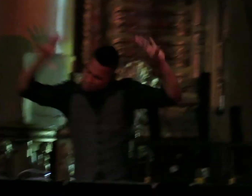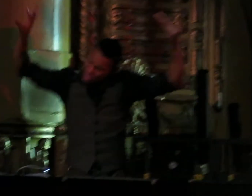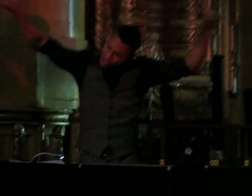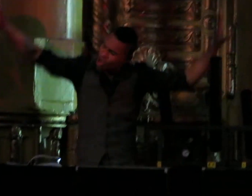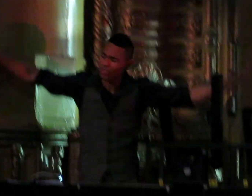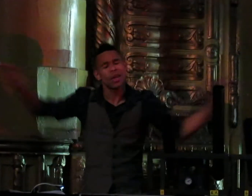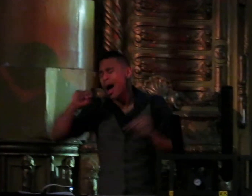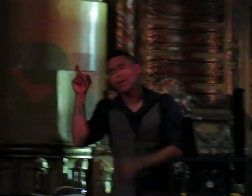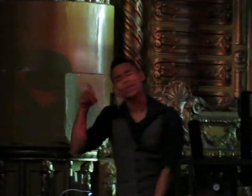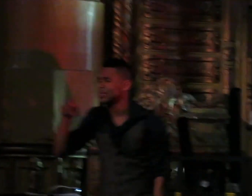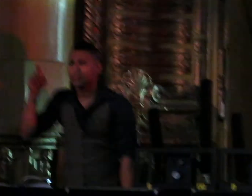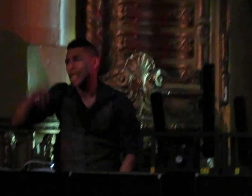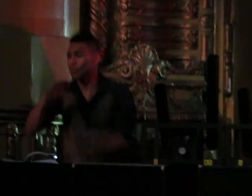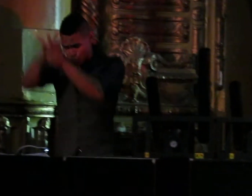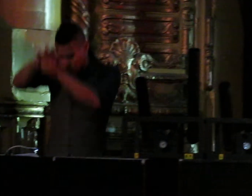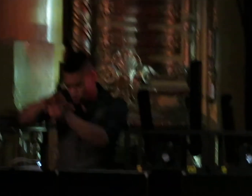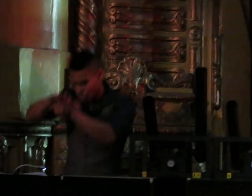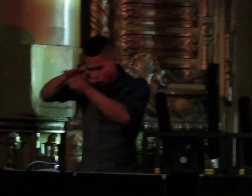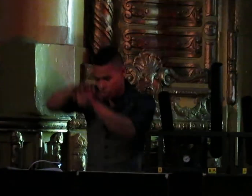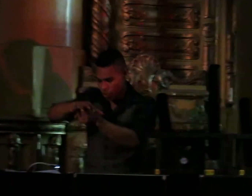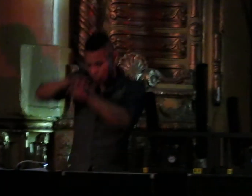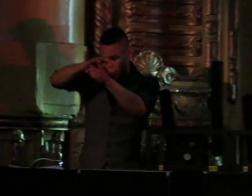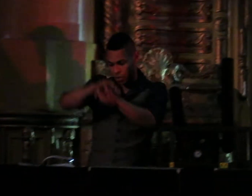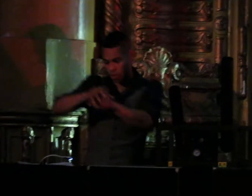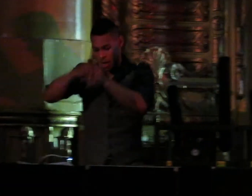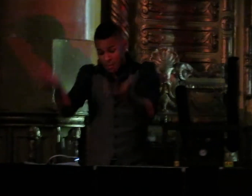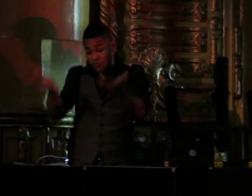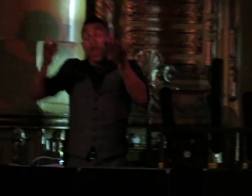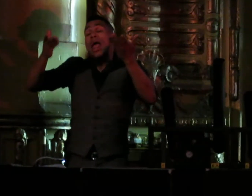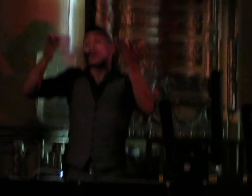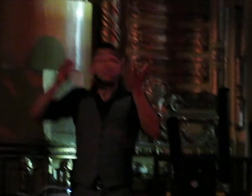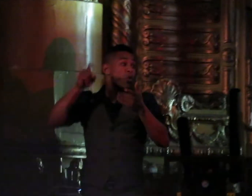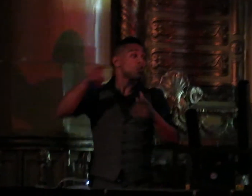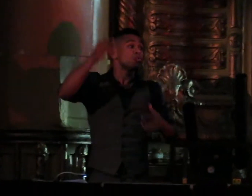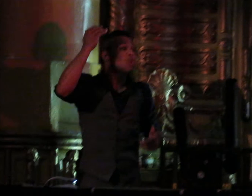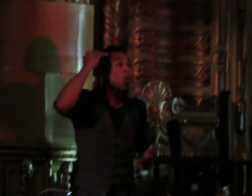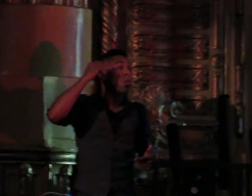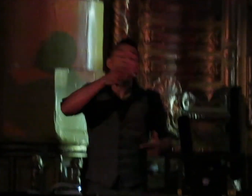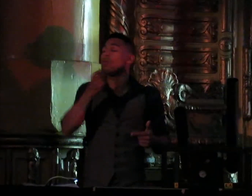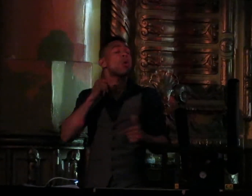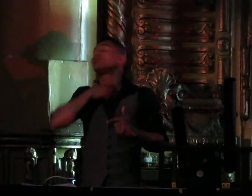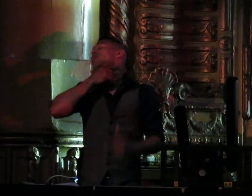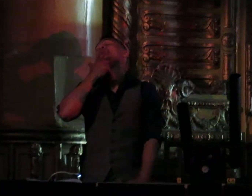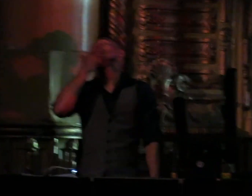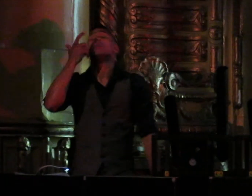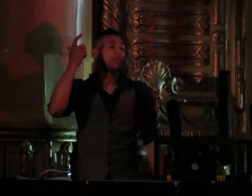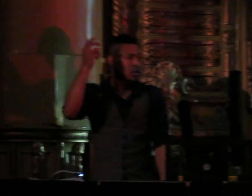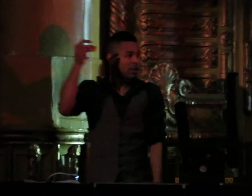be able to be a mess, and straight to show I'm on the edge, I'm so lonely, and you're so